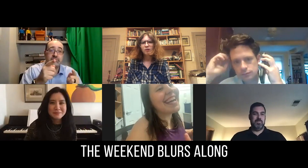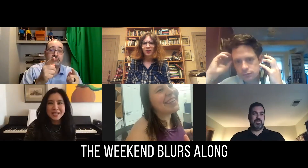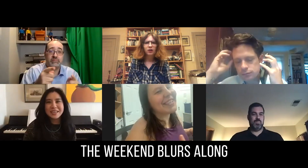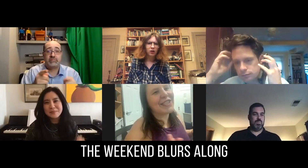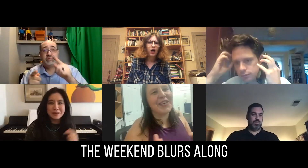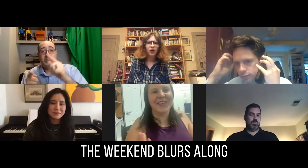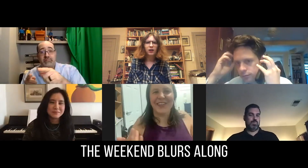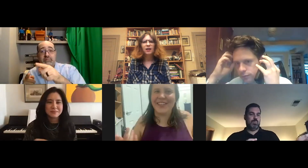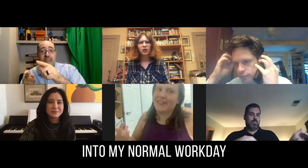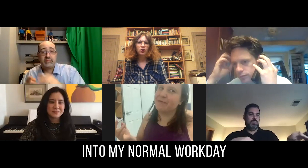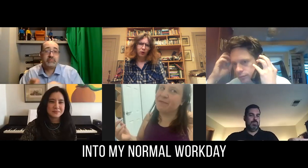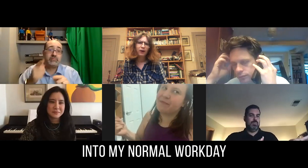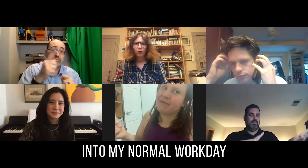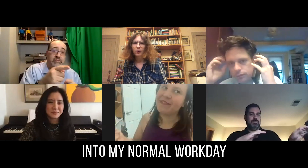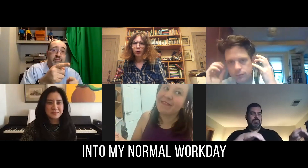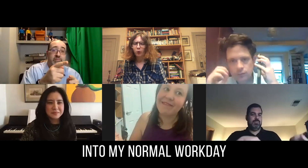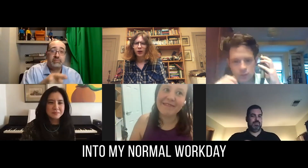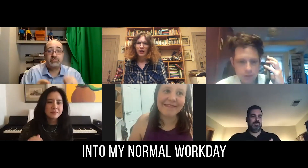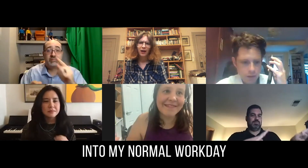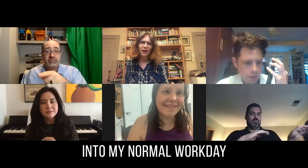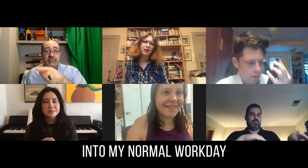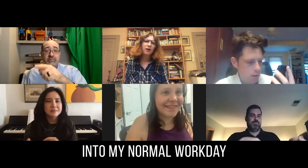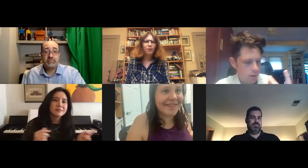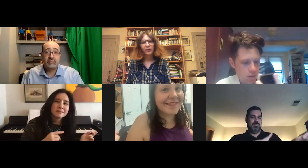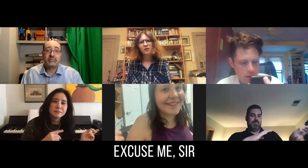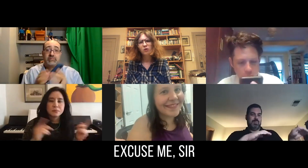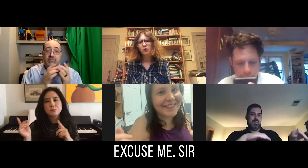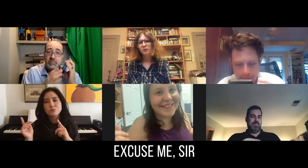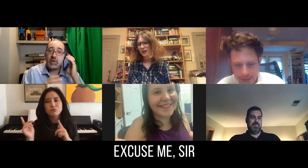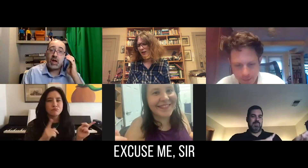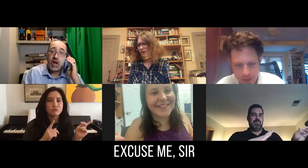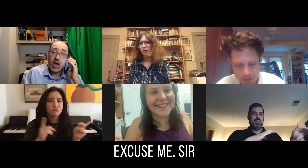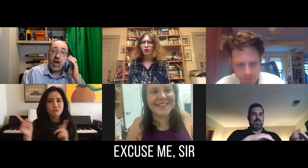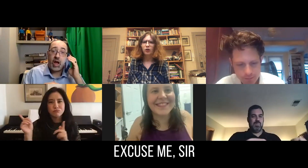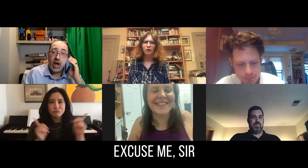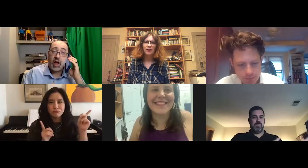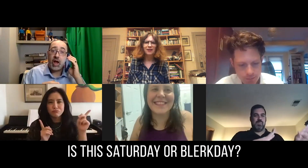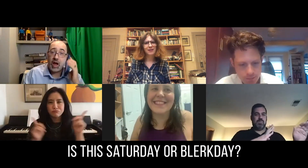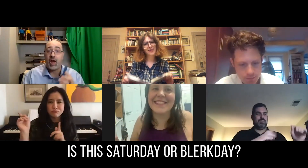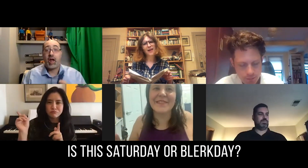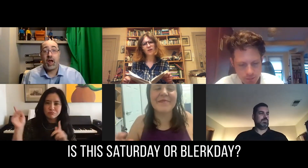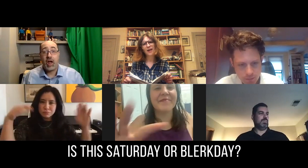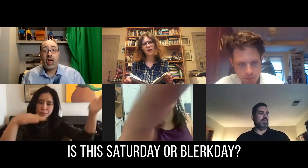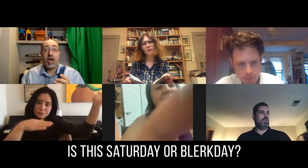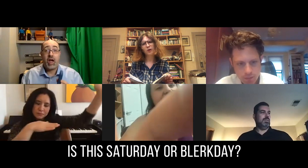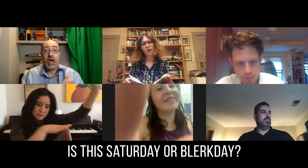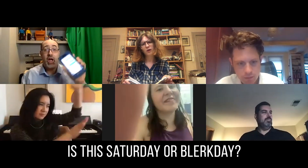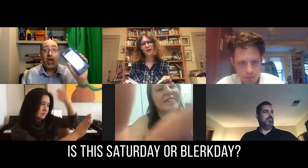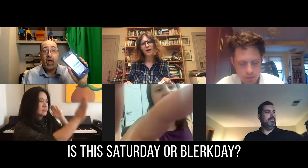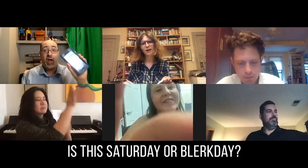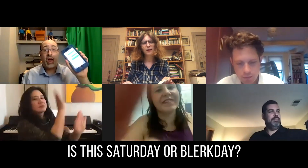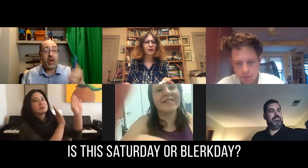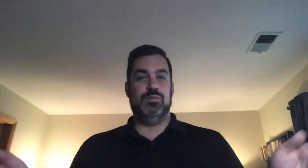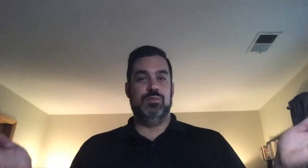blurs along into my normal workday. Excuse me, sir, is this a Saturday or